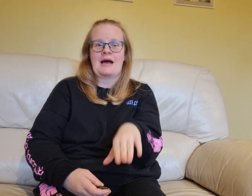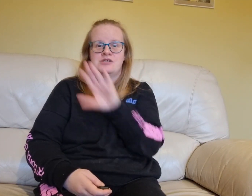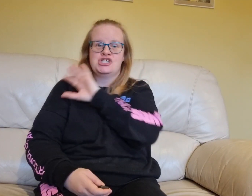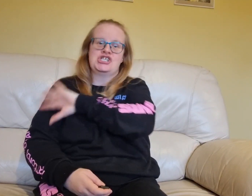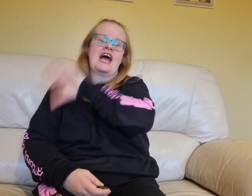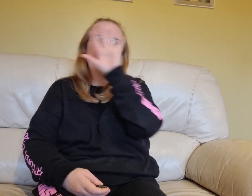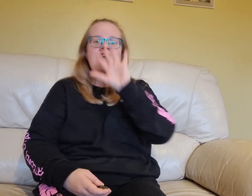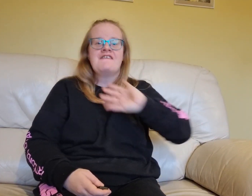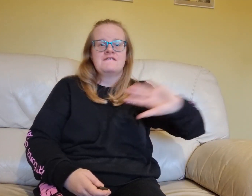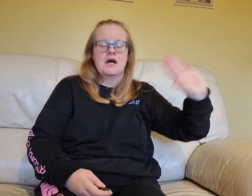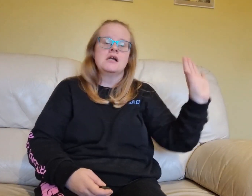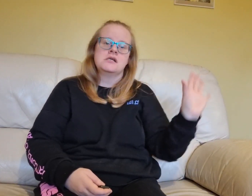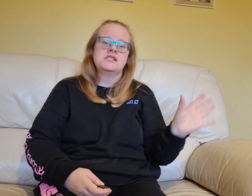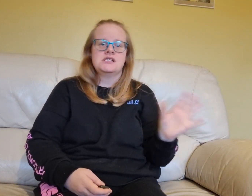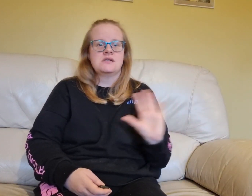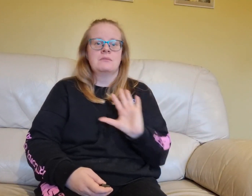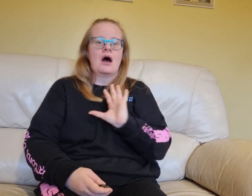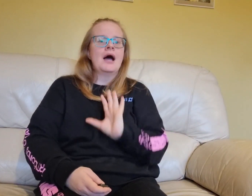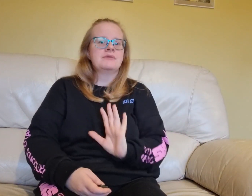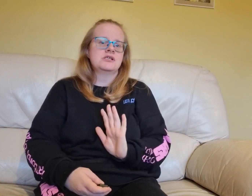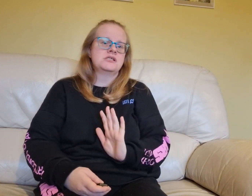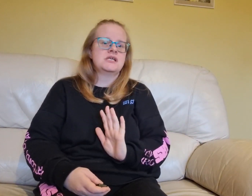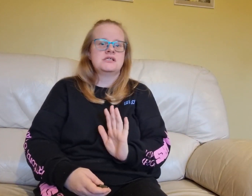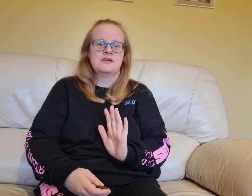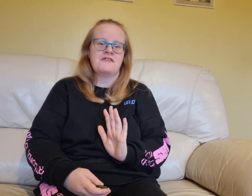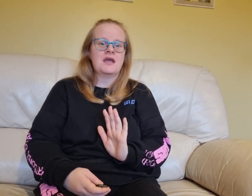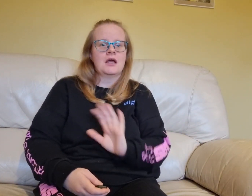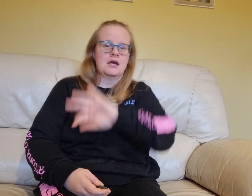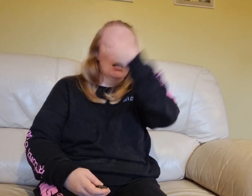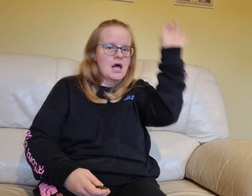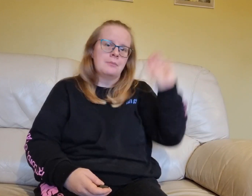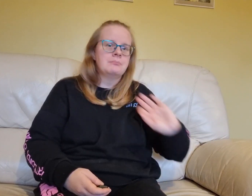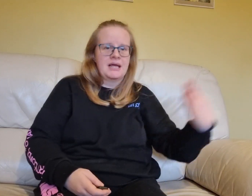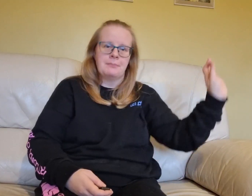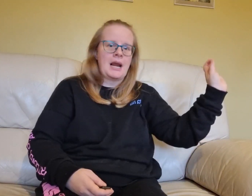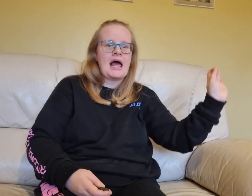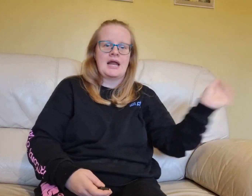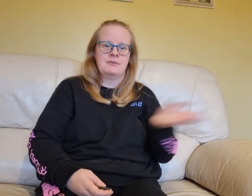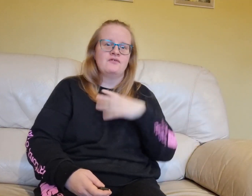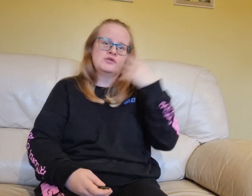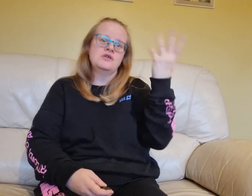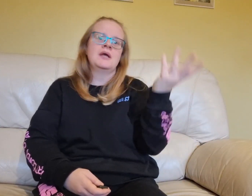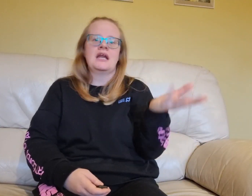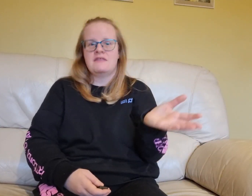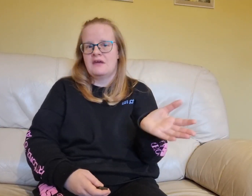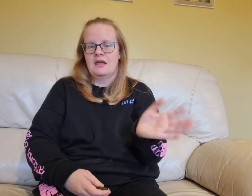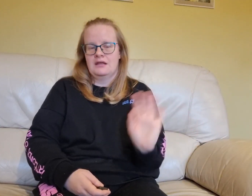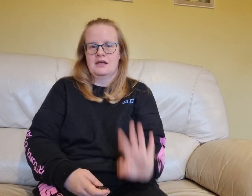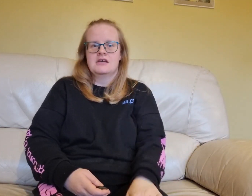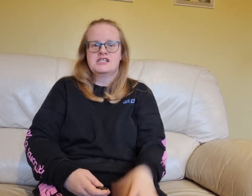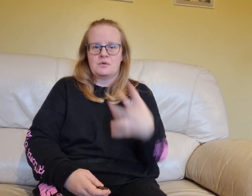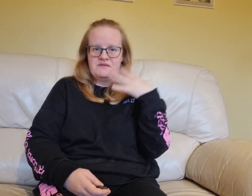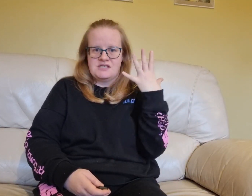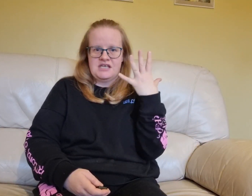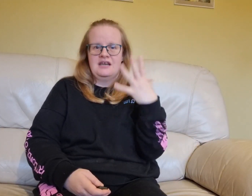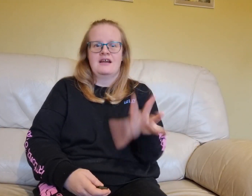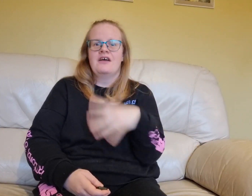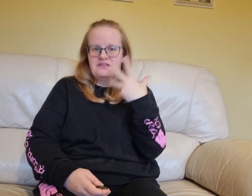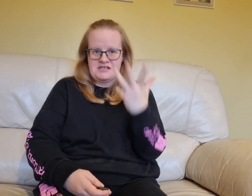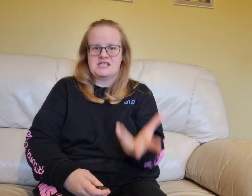captain's chair and did some, I'm going to sit and think and make a plan before doing anything. So we've seen, like, this